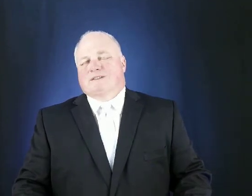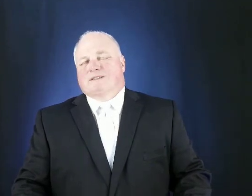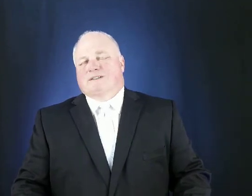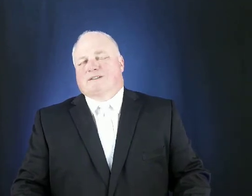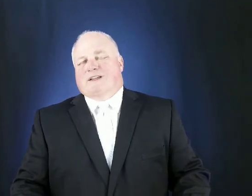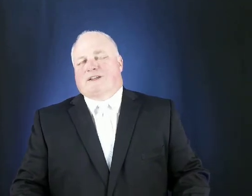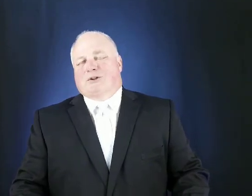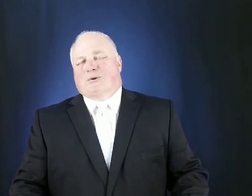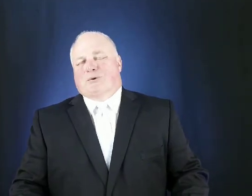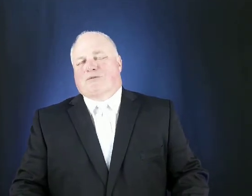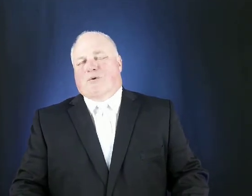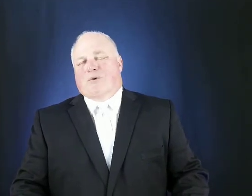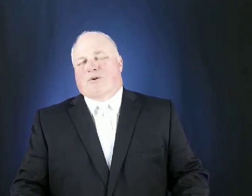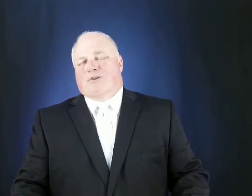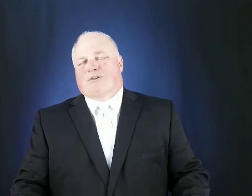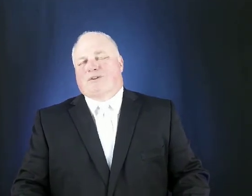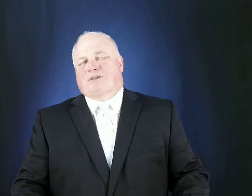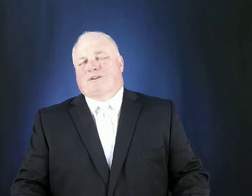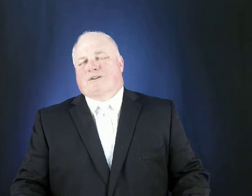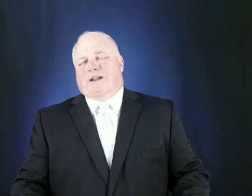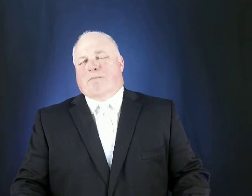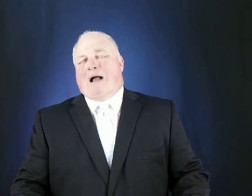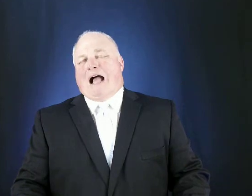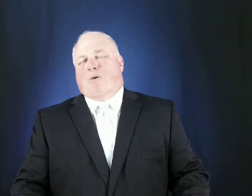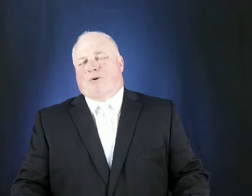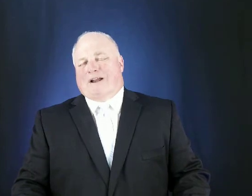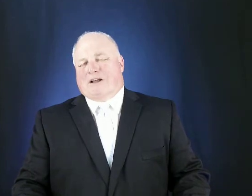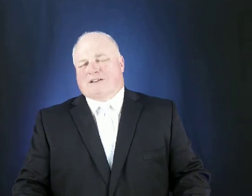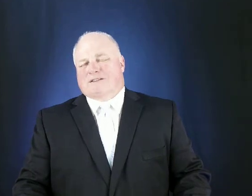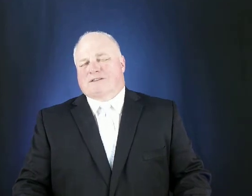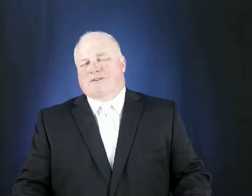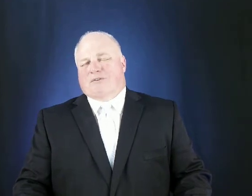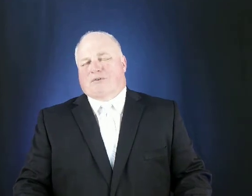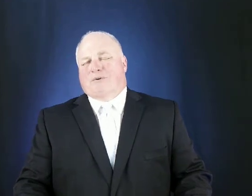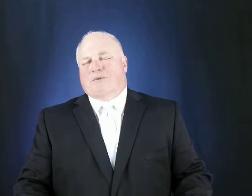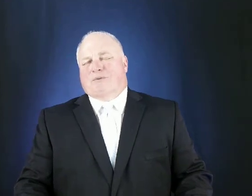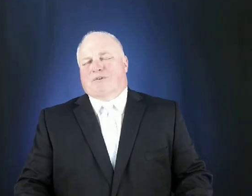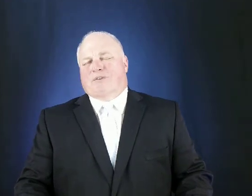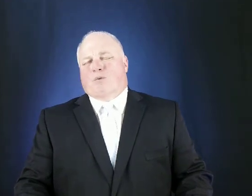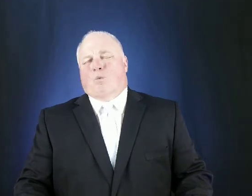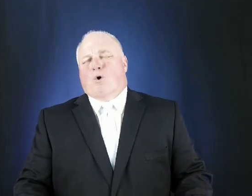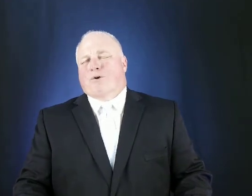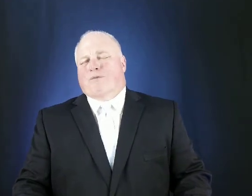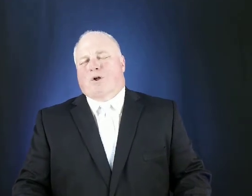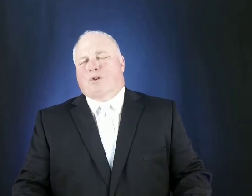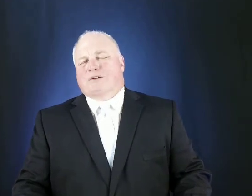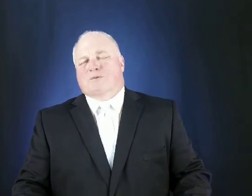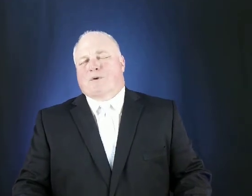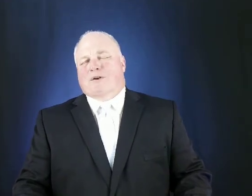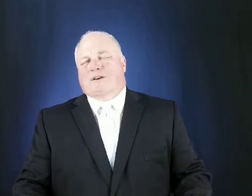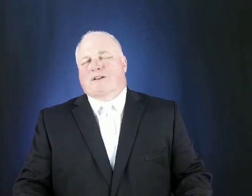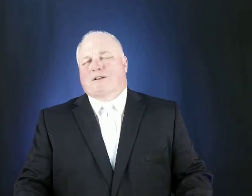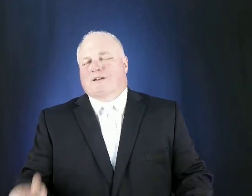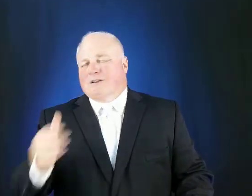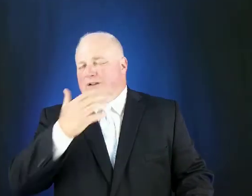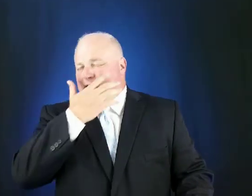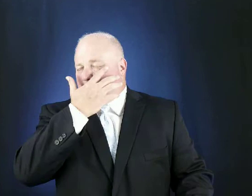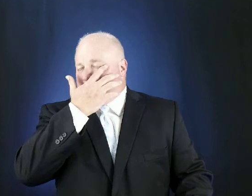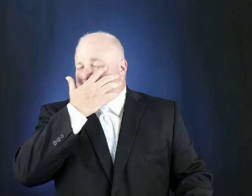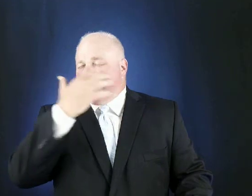thank you lord for empowering us through the wonderful holy spirit that we might